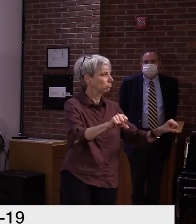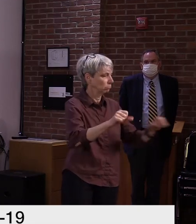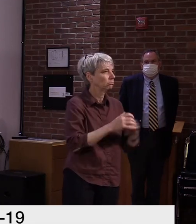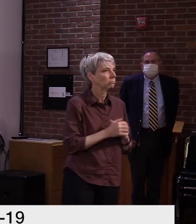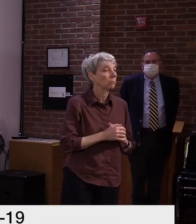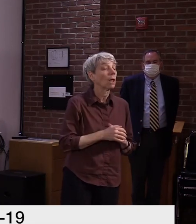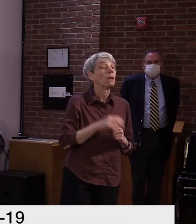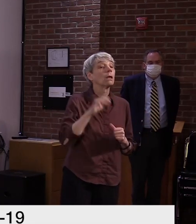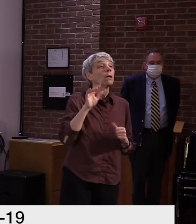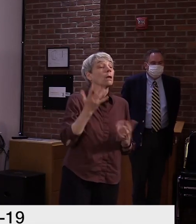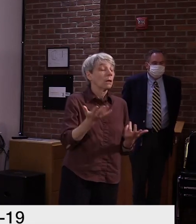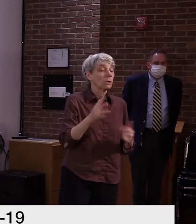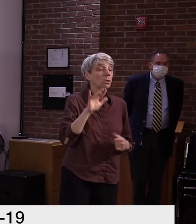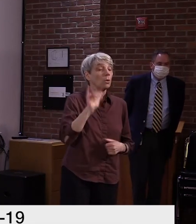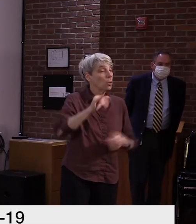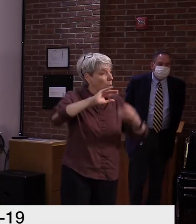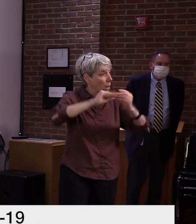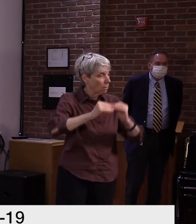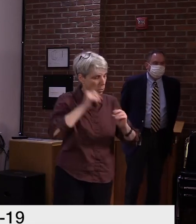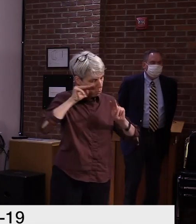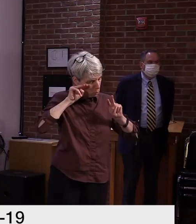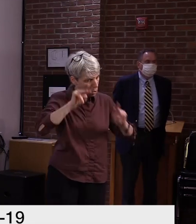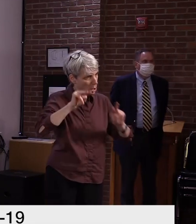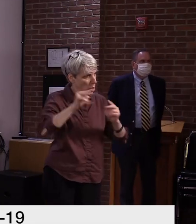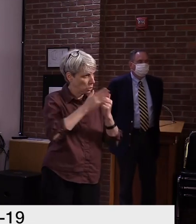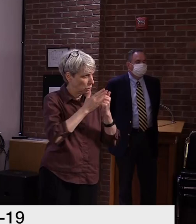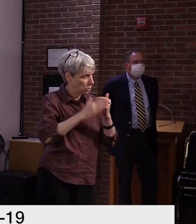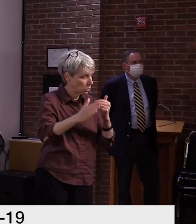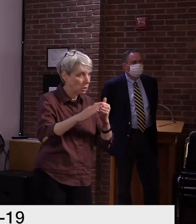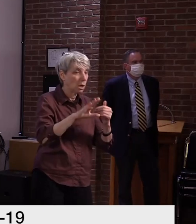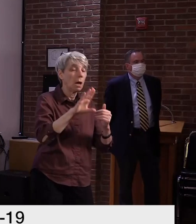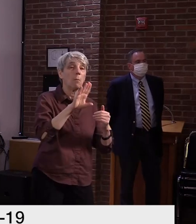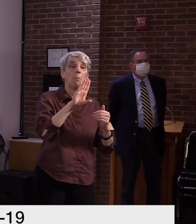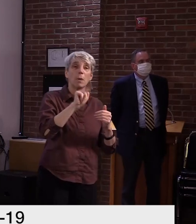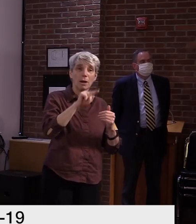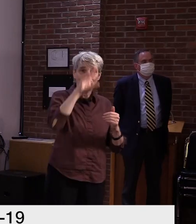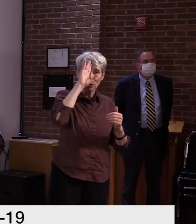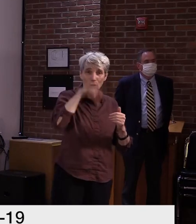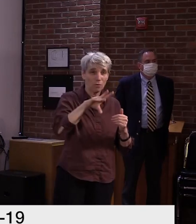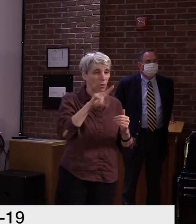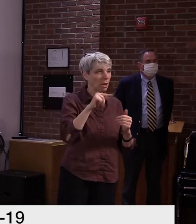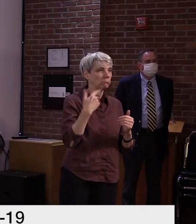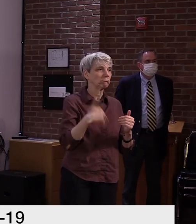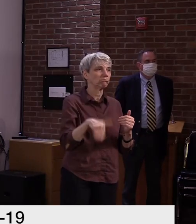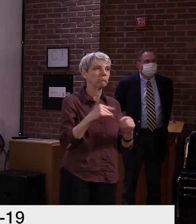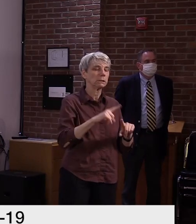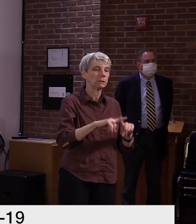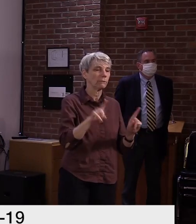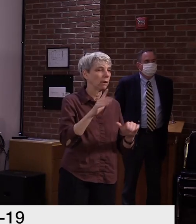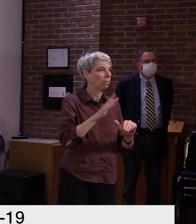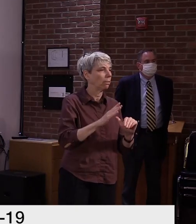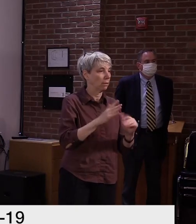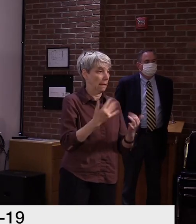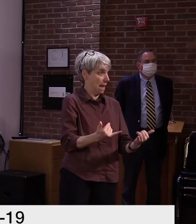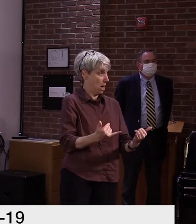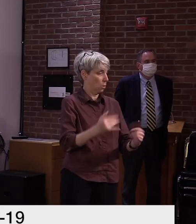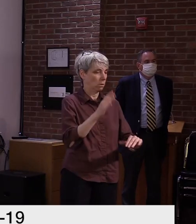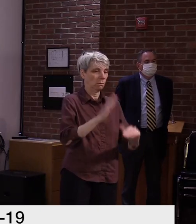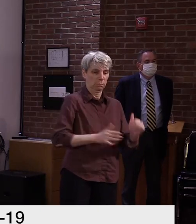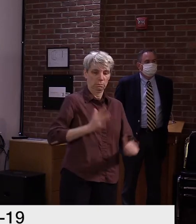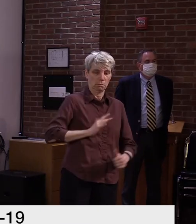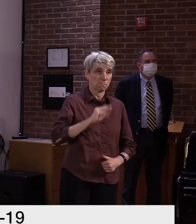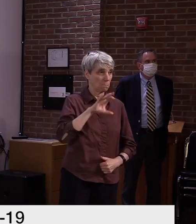we'll continue to monitor the epi data, but we are in a different place in Vermont than when we closed schools back in March.